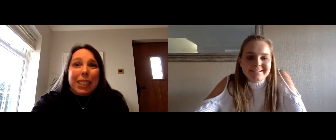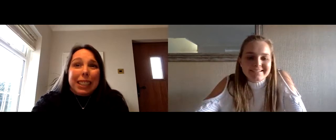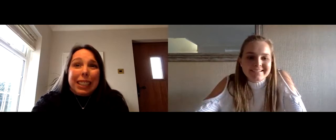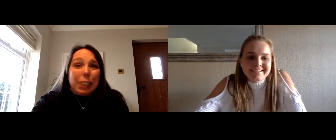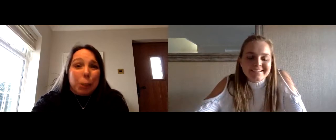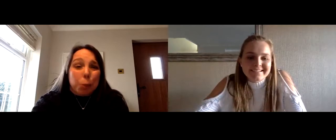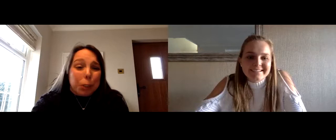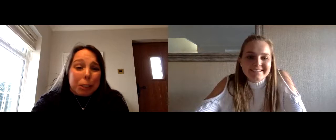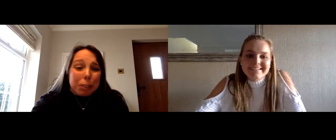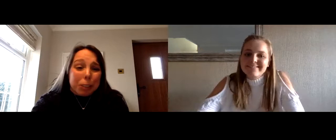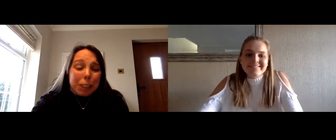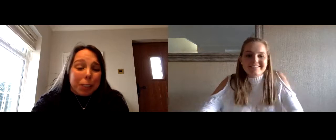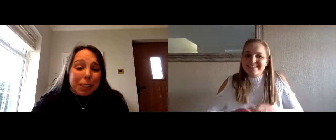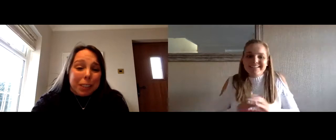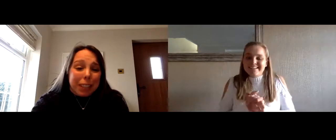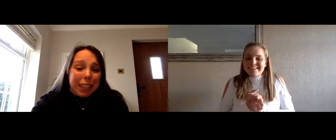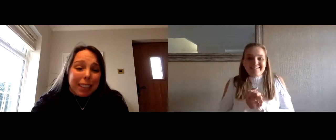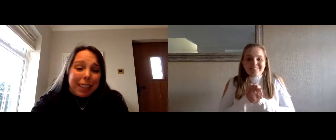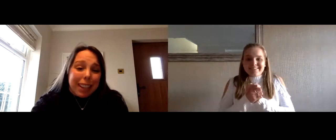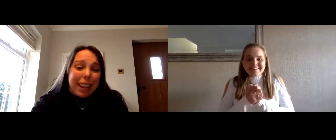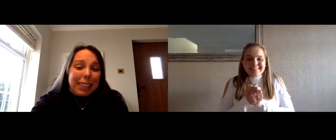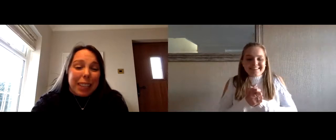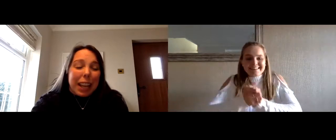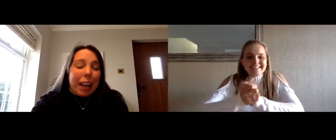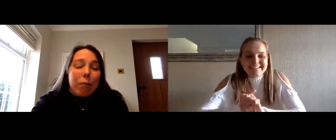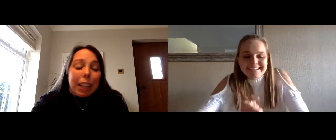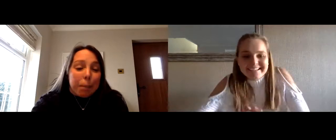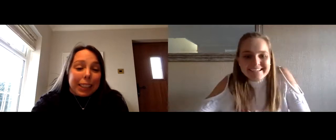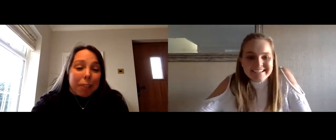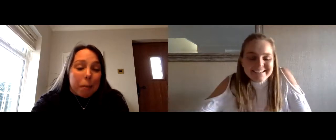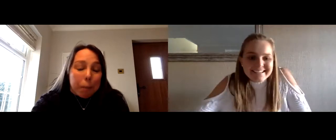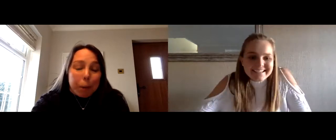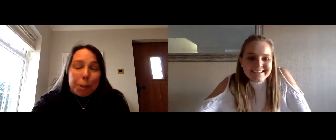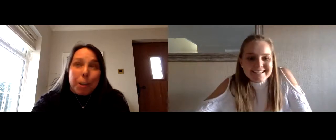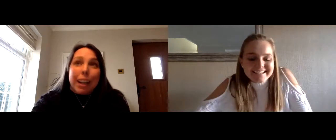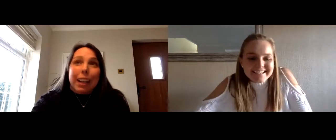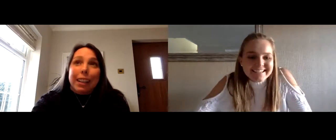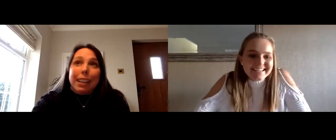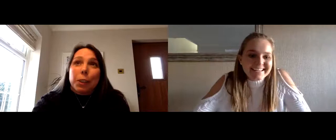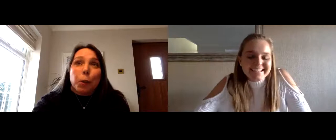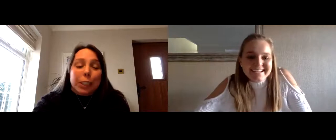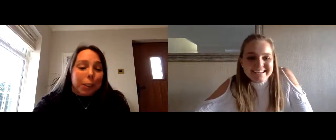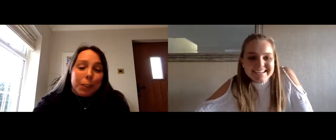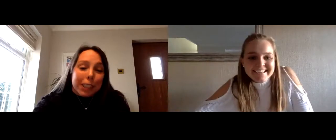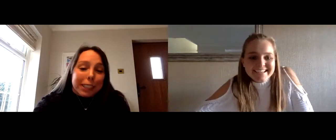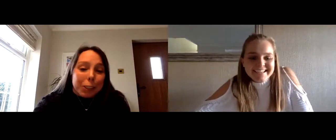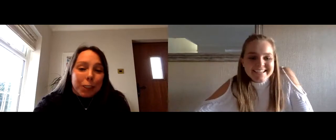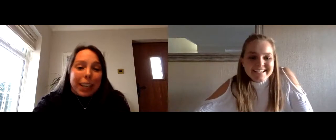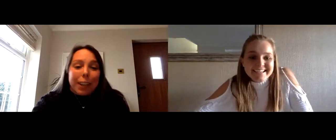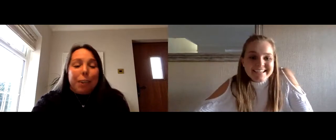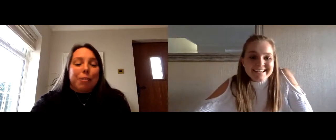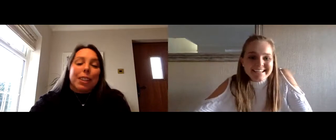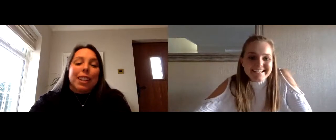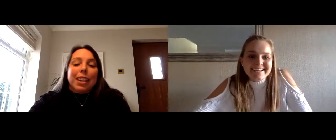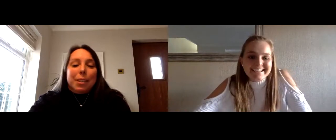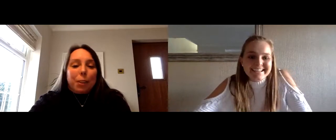yeah just water or juice nothing and yeah i'm really bad i remember when i was training i always got told i didn't drink